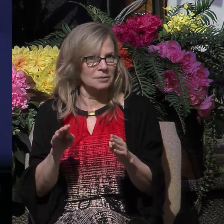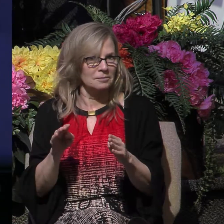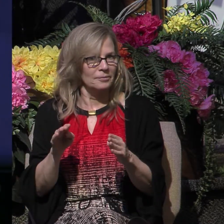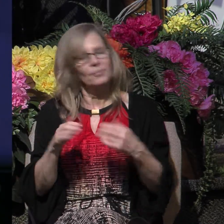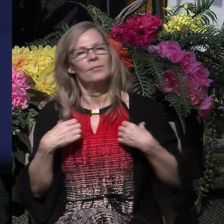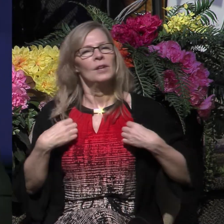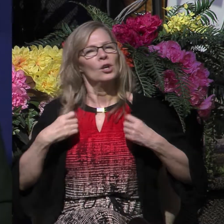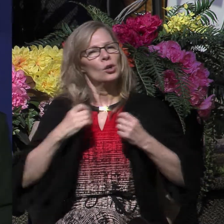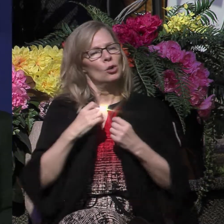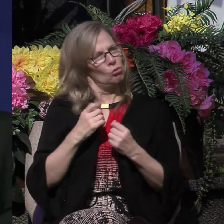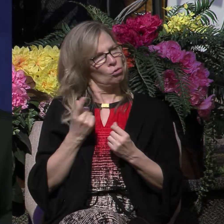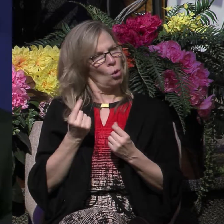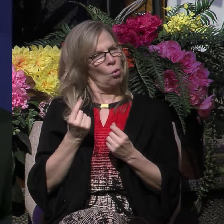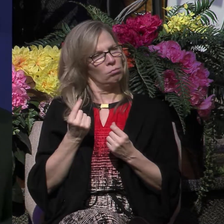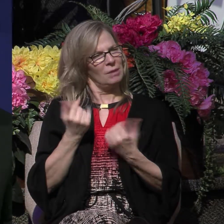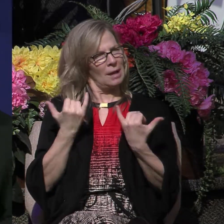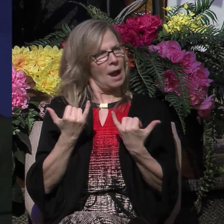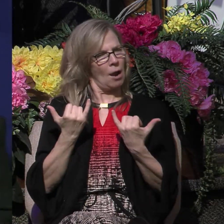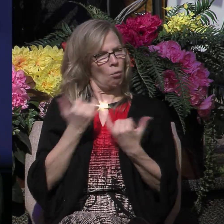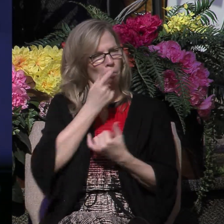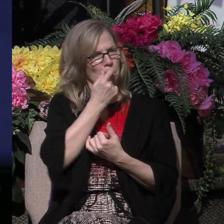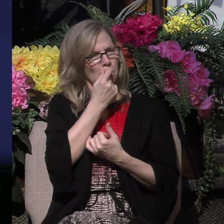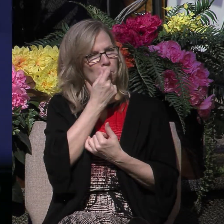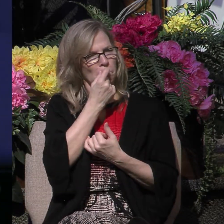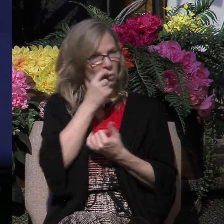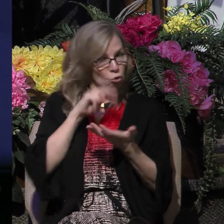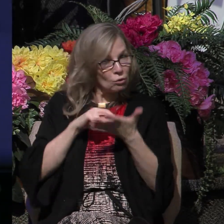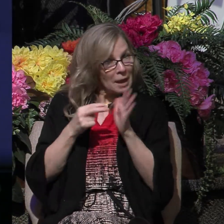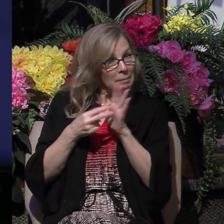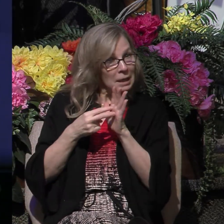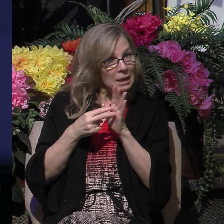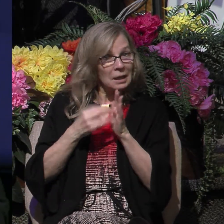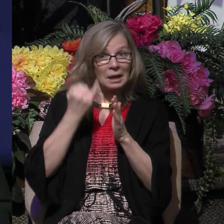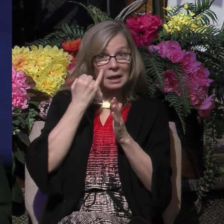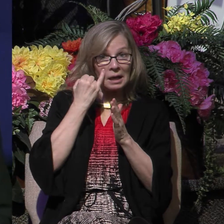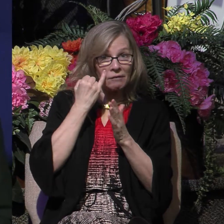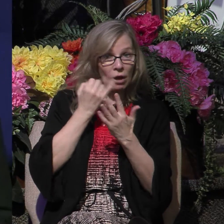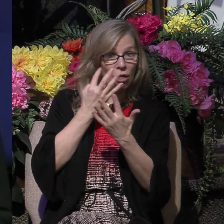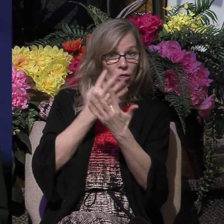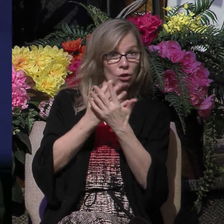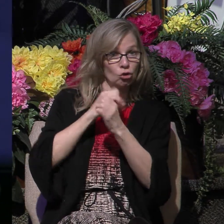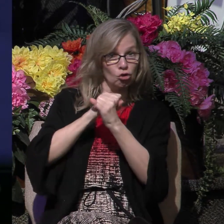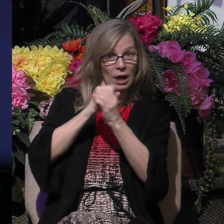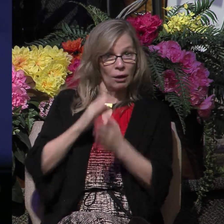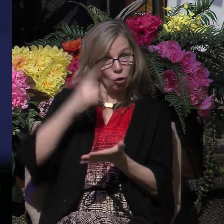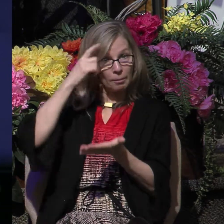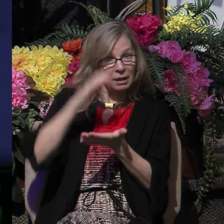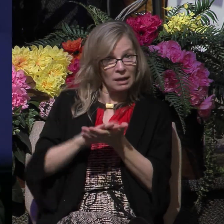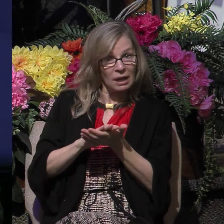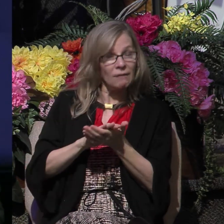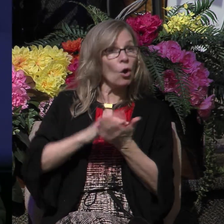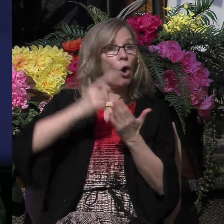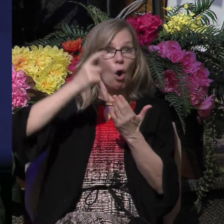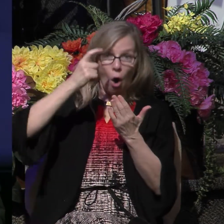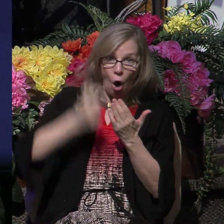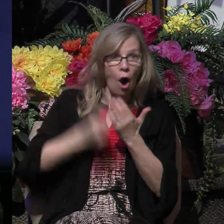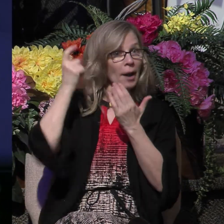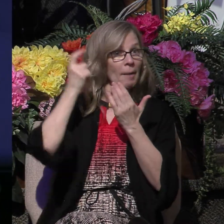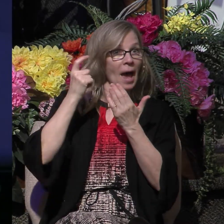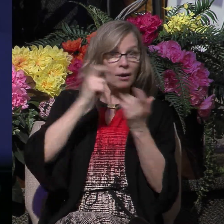Did they mean by this that if the jailer believed in Christ, then his entire household, which would certainly include his